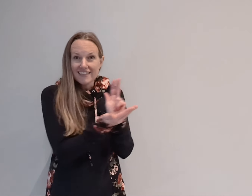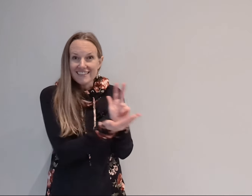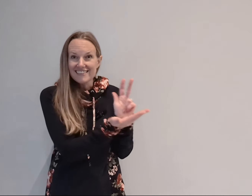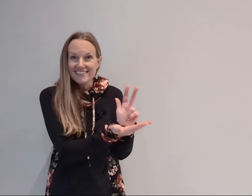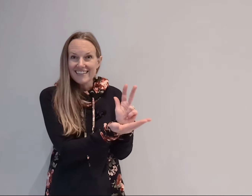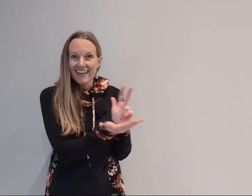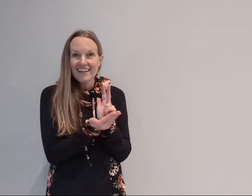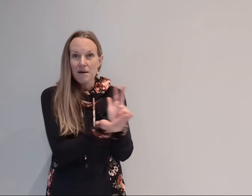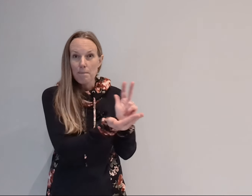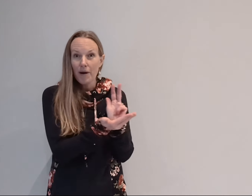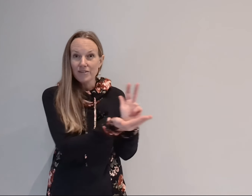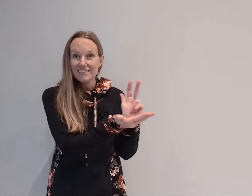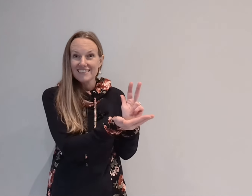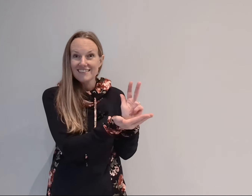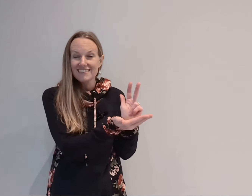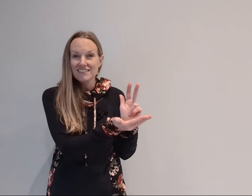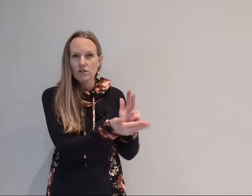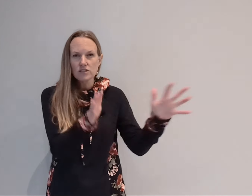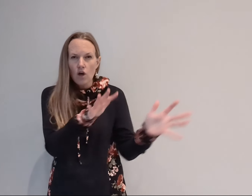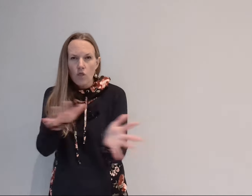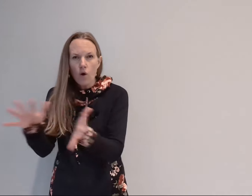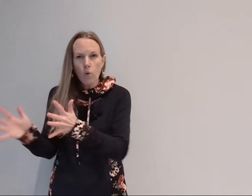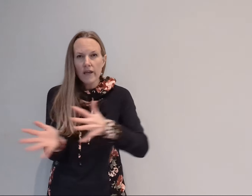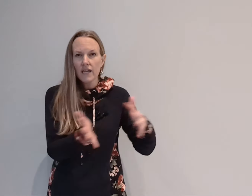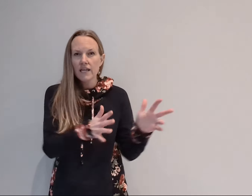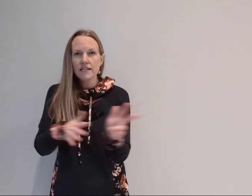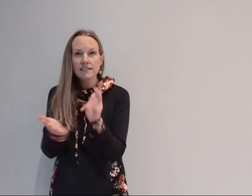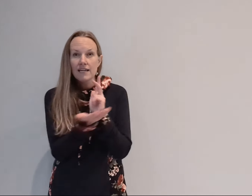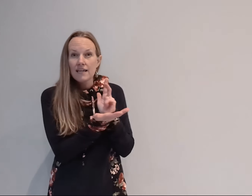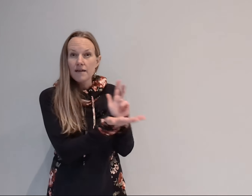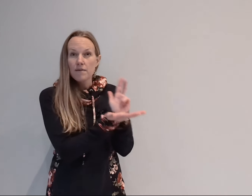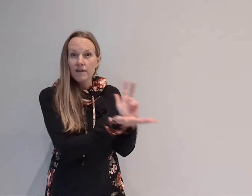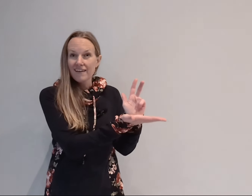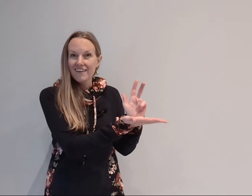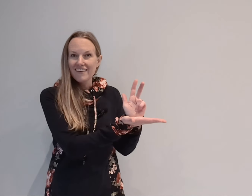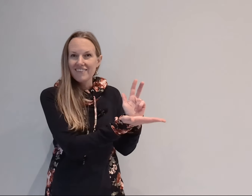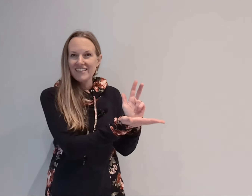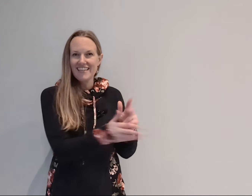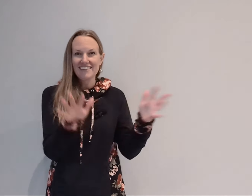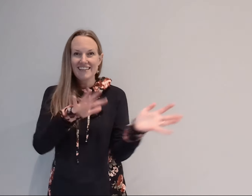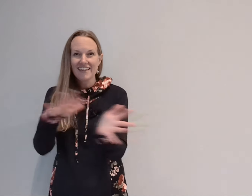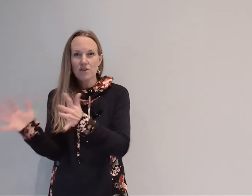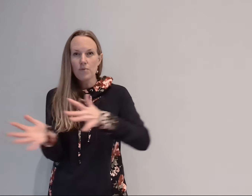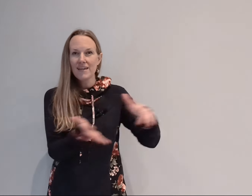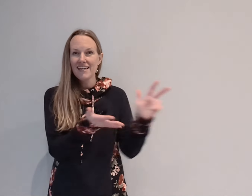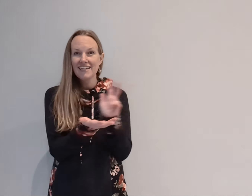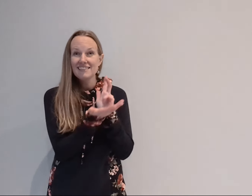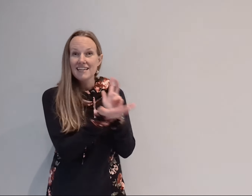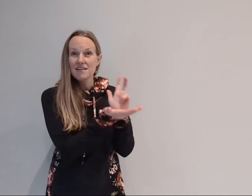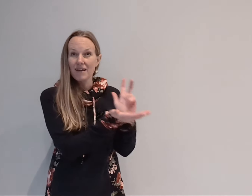it's like this okay boat so it's the wind wind in my sails okay the wind in